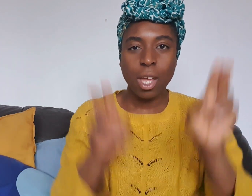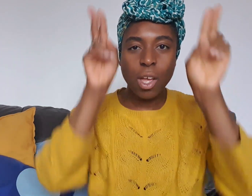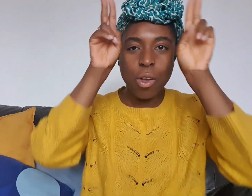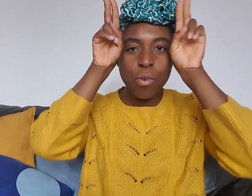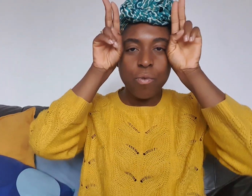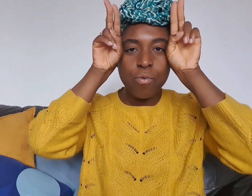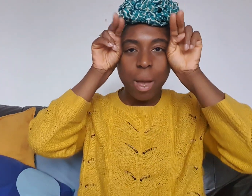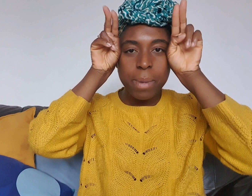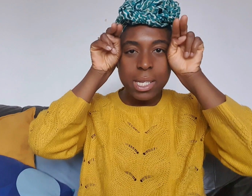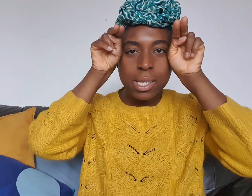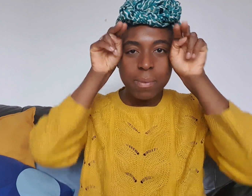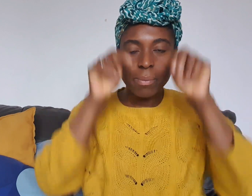Rabbit